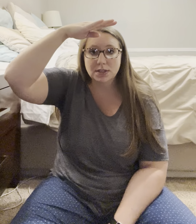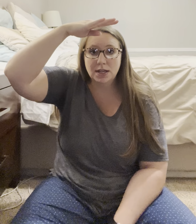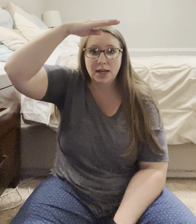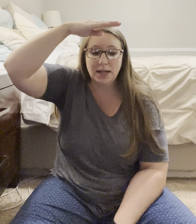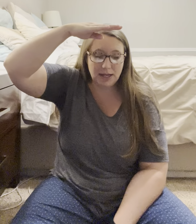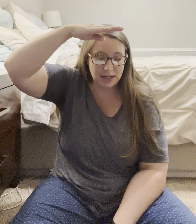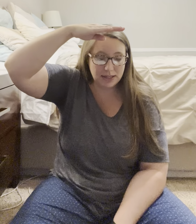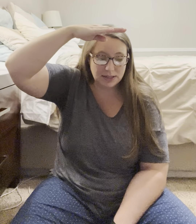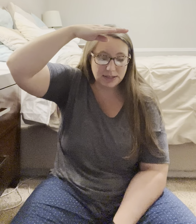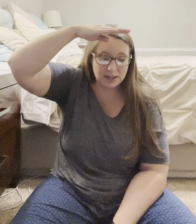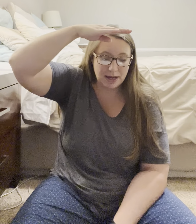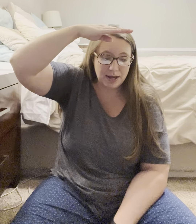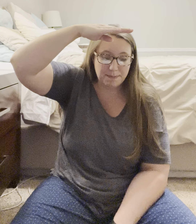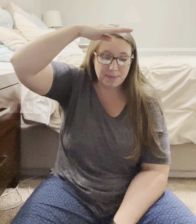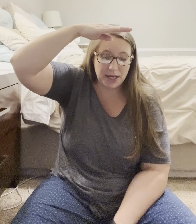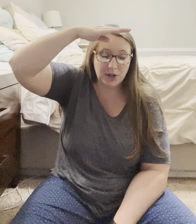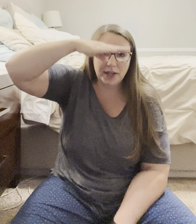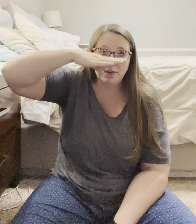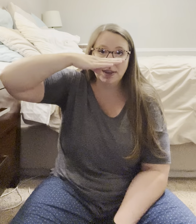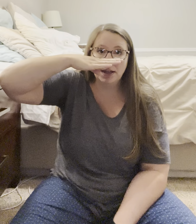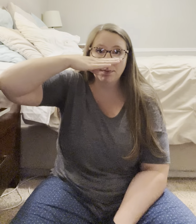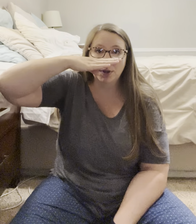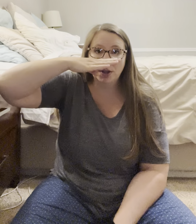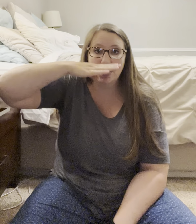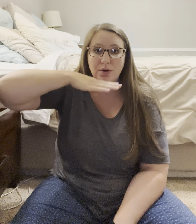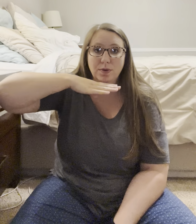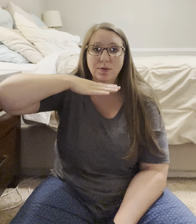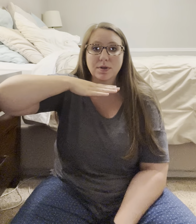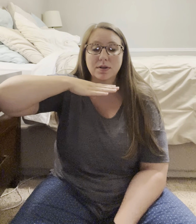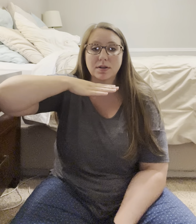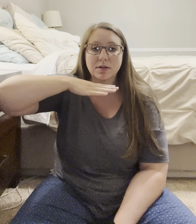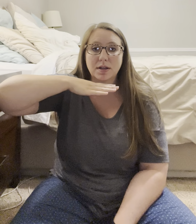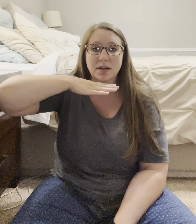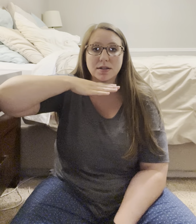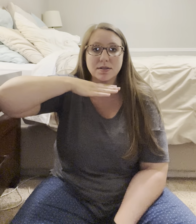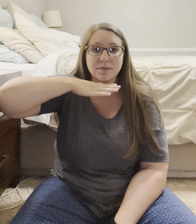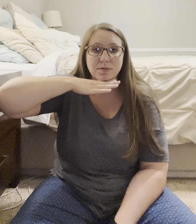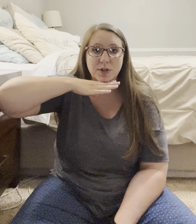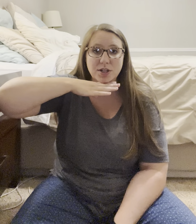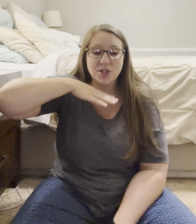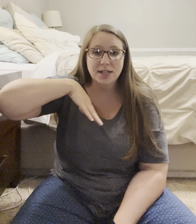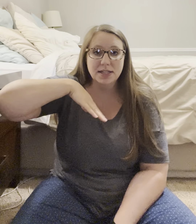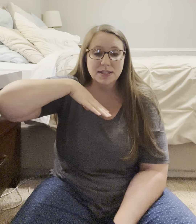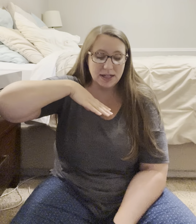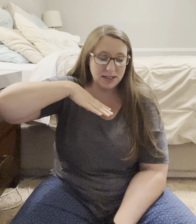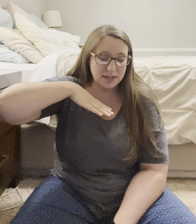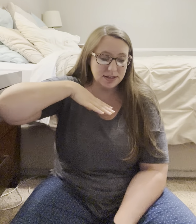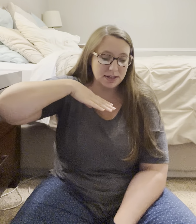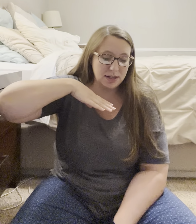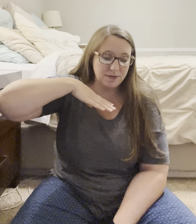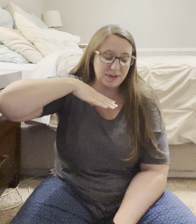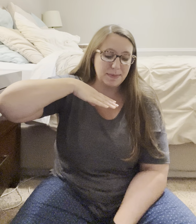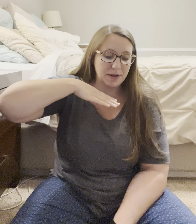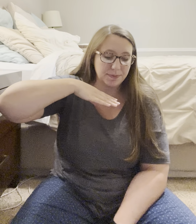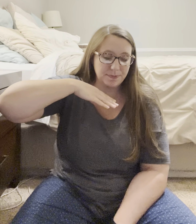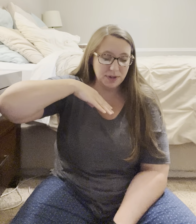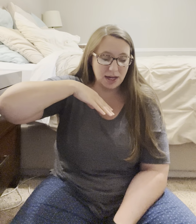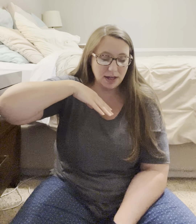is male. Everything below and where your chin is, is female. Okay.